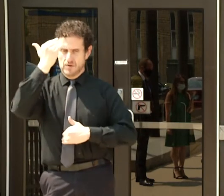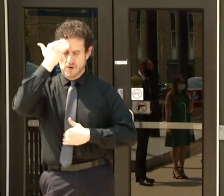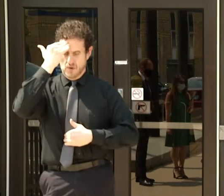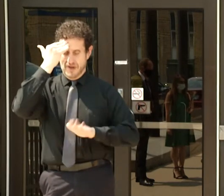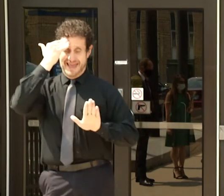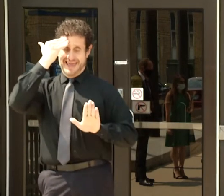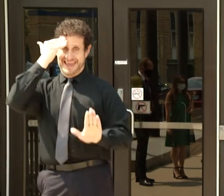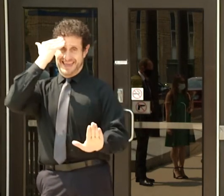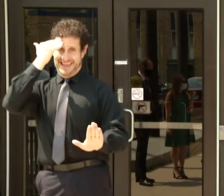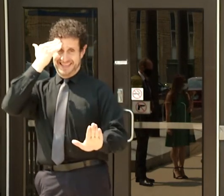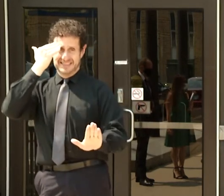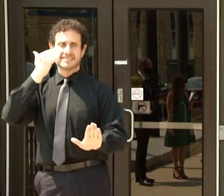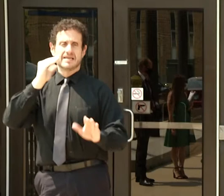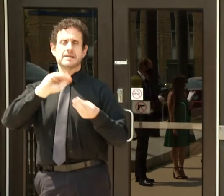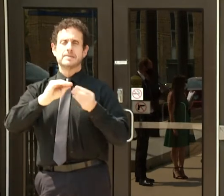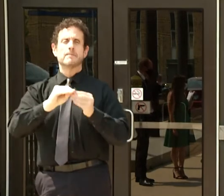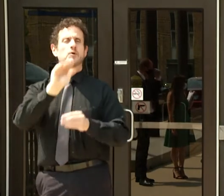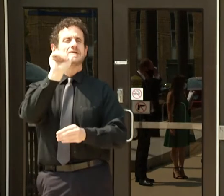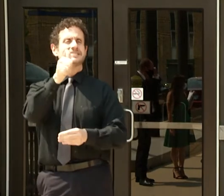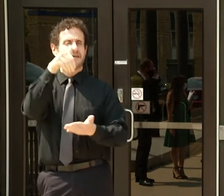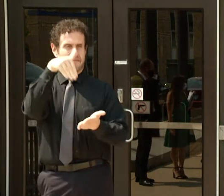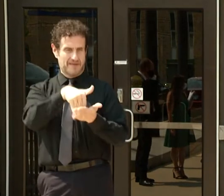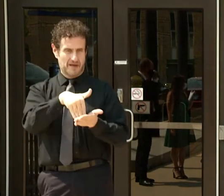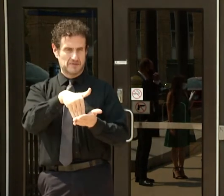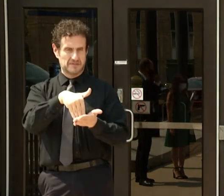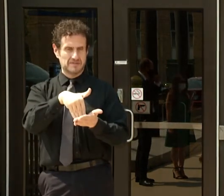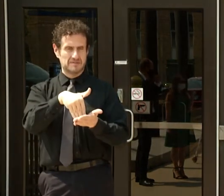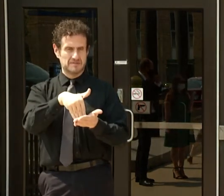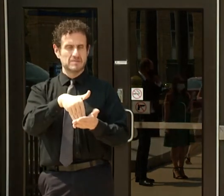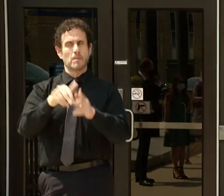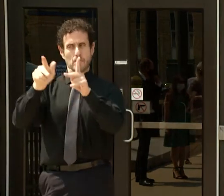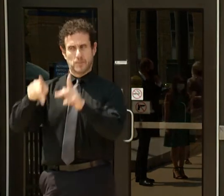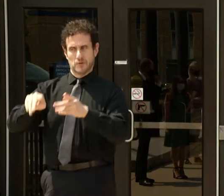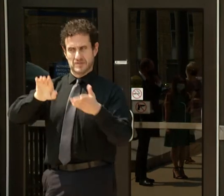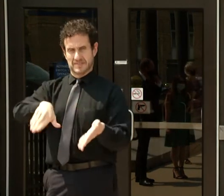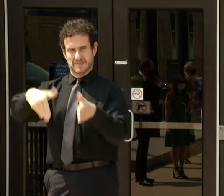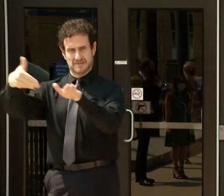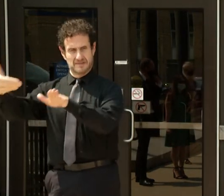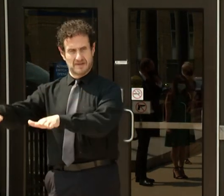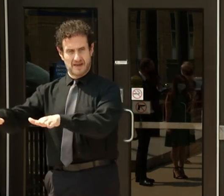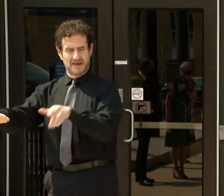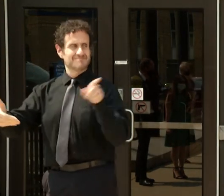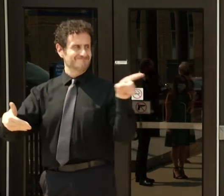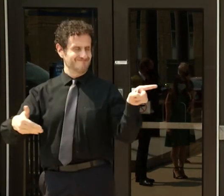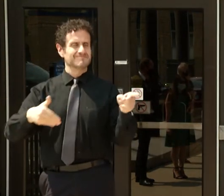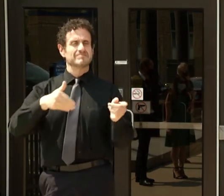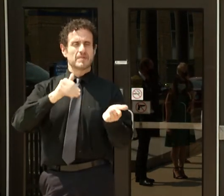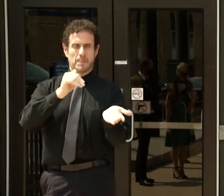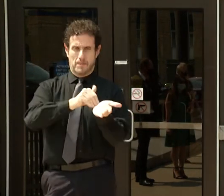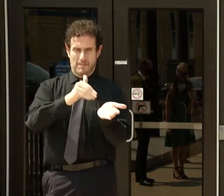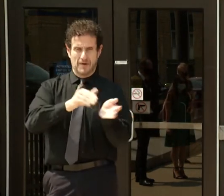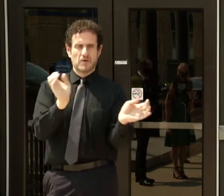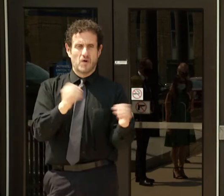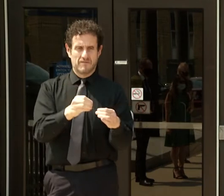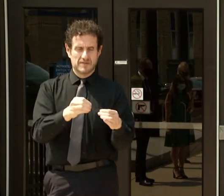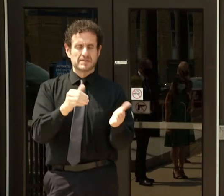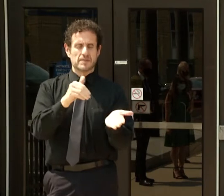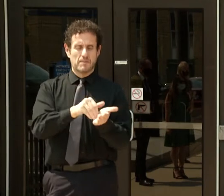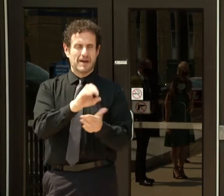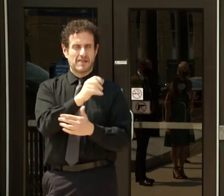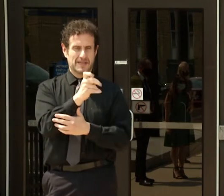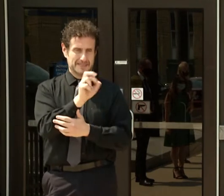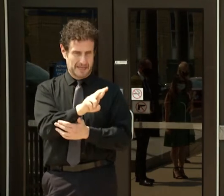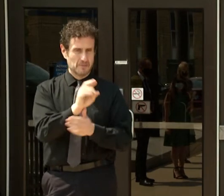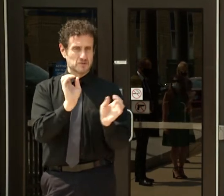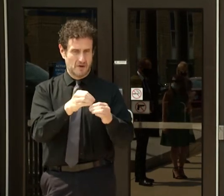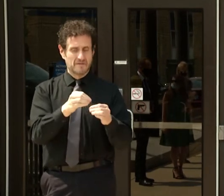His is the 10,000th, 10,000th case the medical office has, medical examiner's office